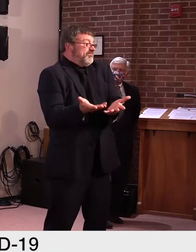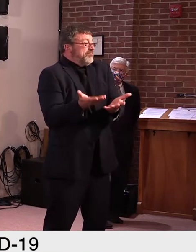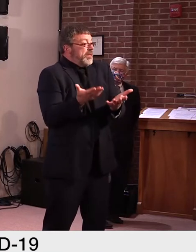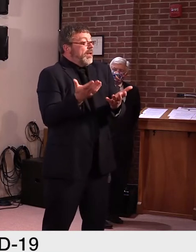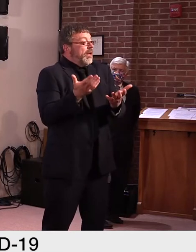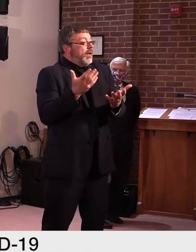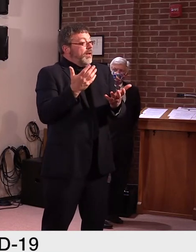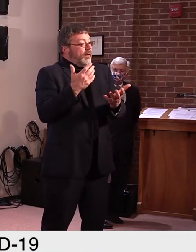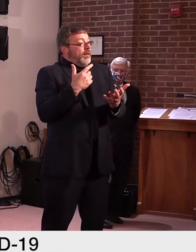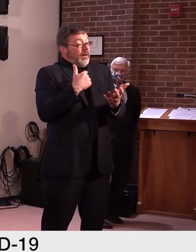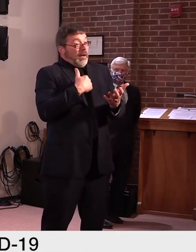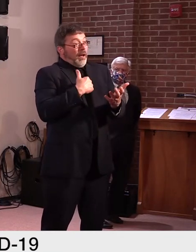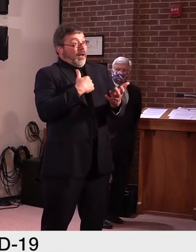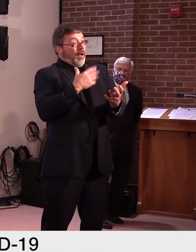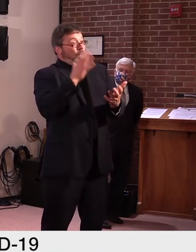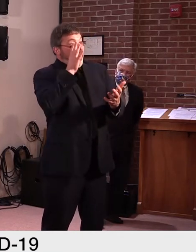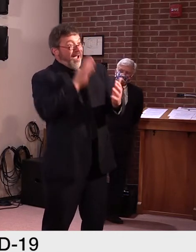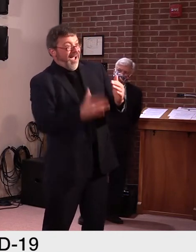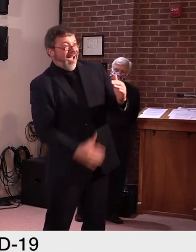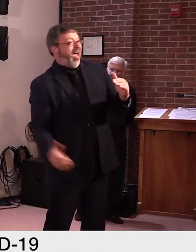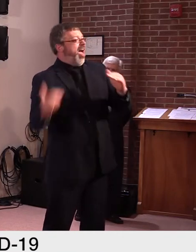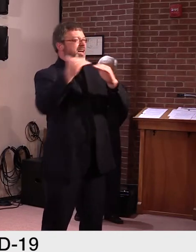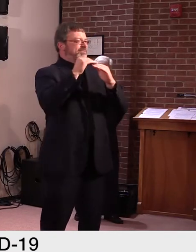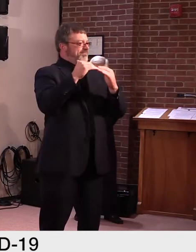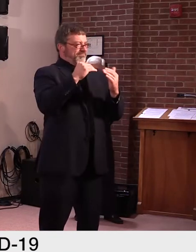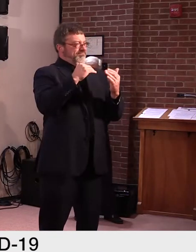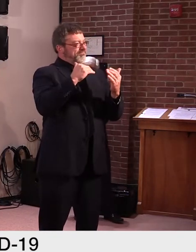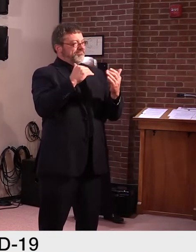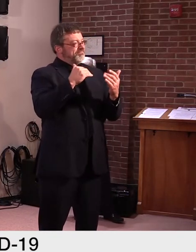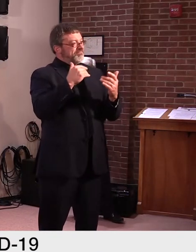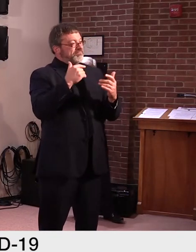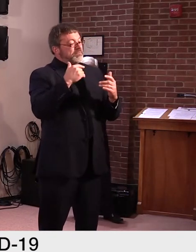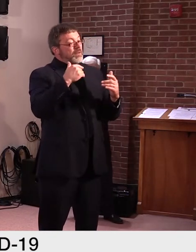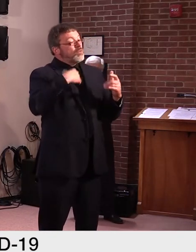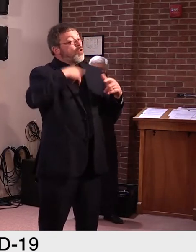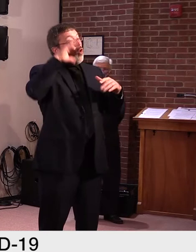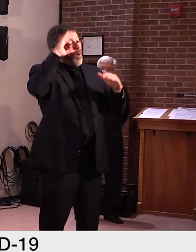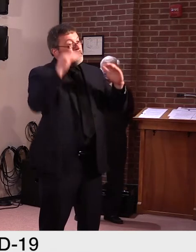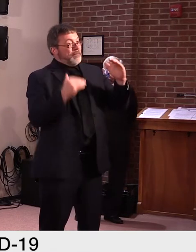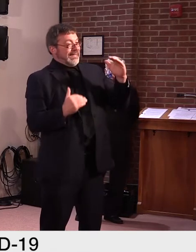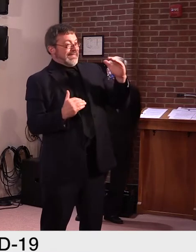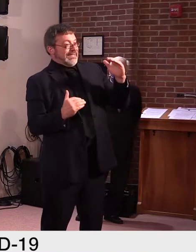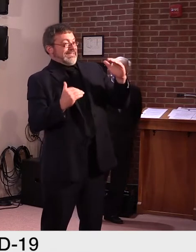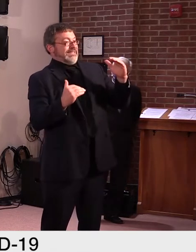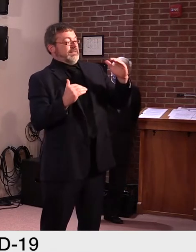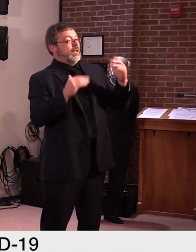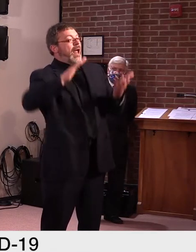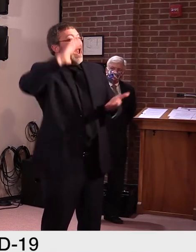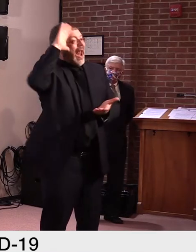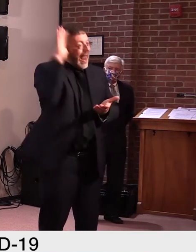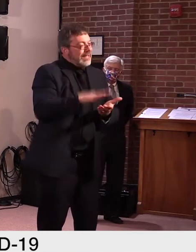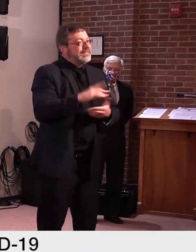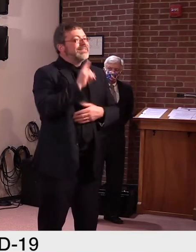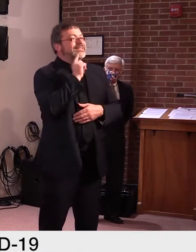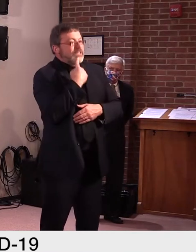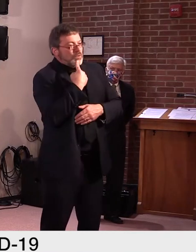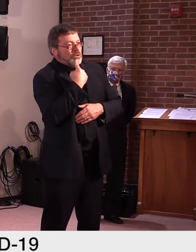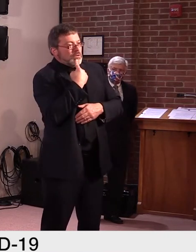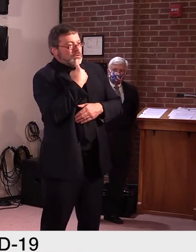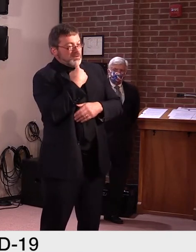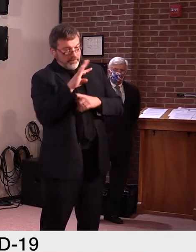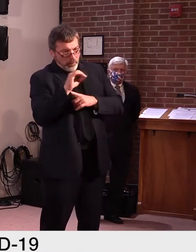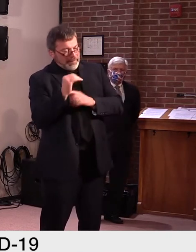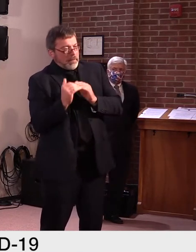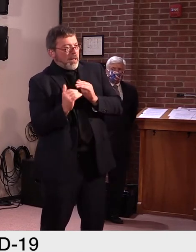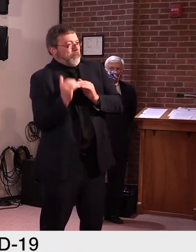we're hoping, uh, that they can, uh, make enough to, to hold on, uh, but we still have to provide assistance, uh, to them because,